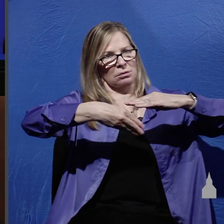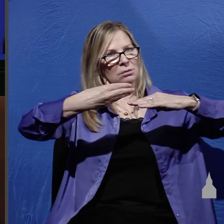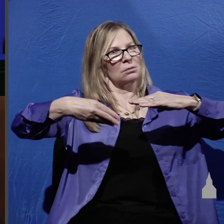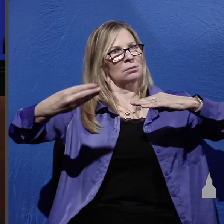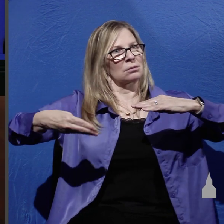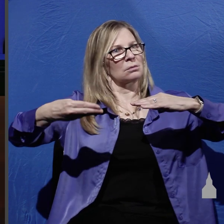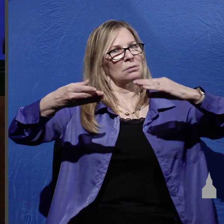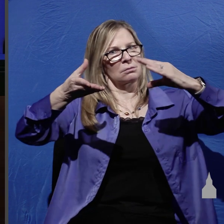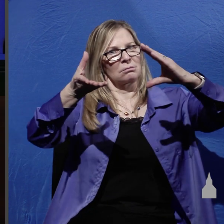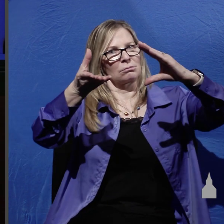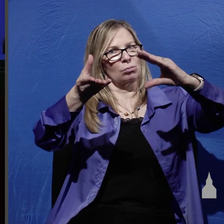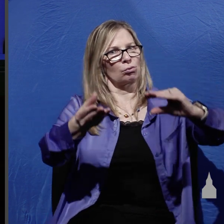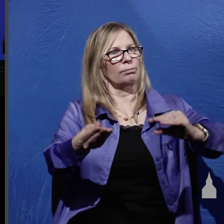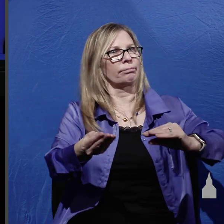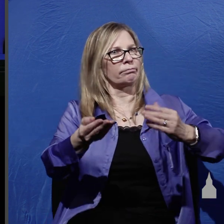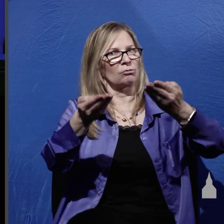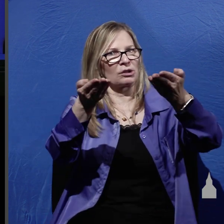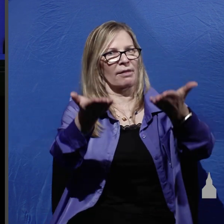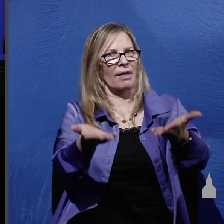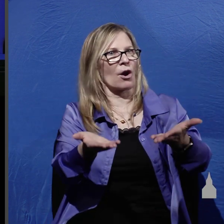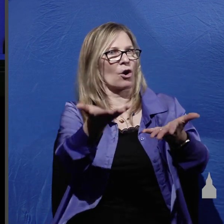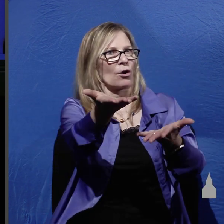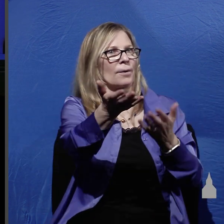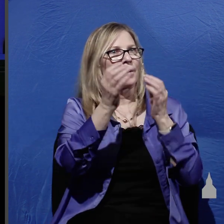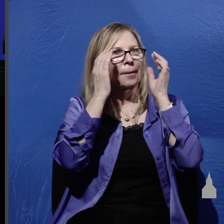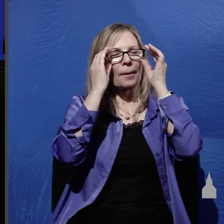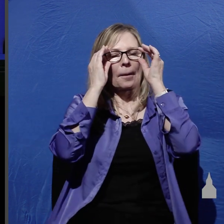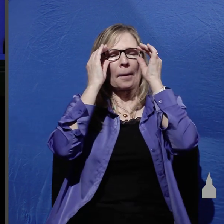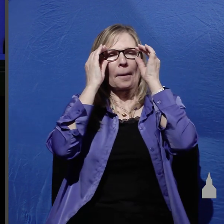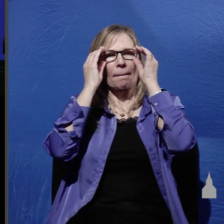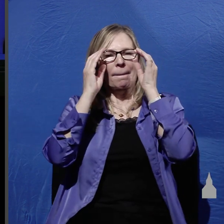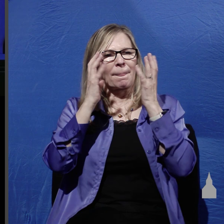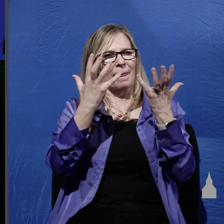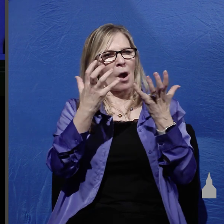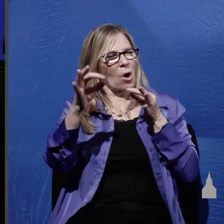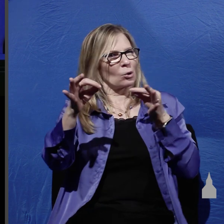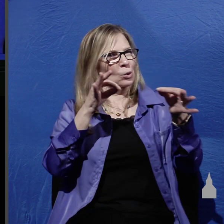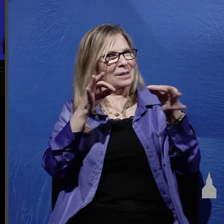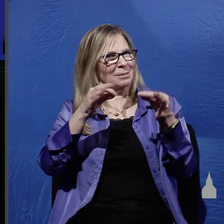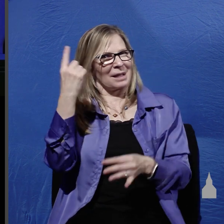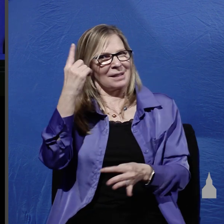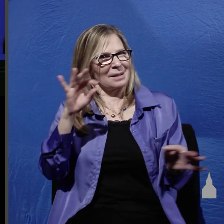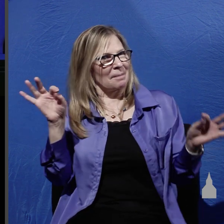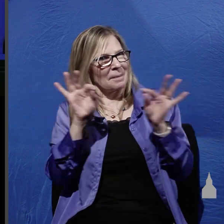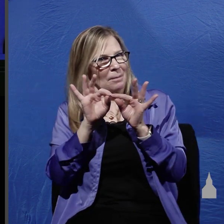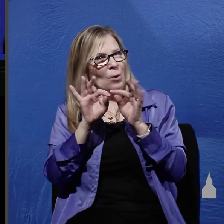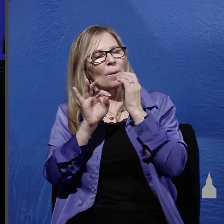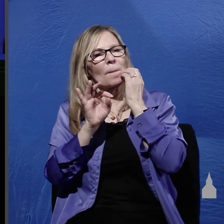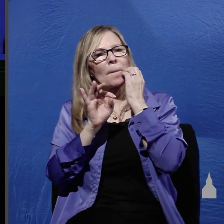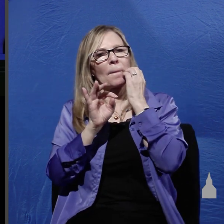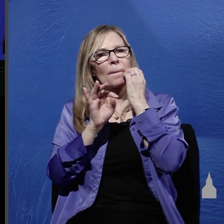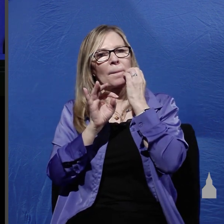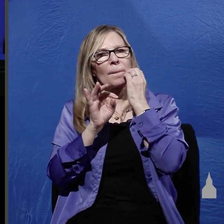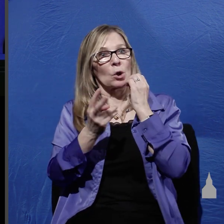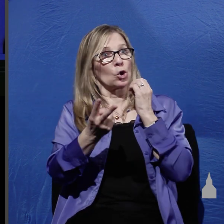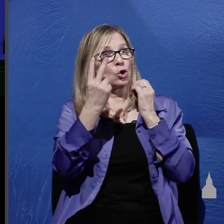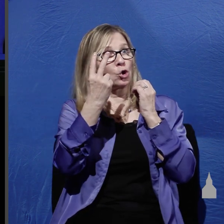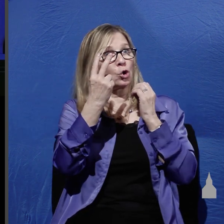just lying there now I want to explain something that's extremely important there are two Greek words that John